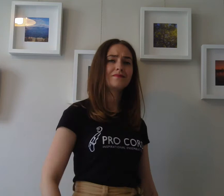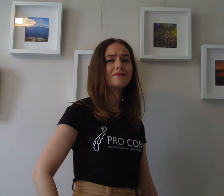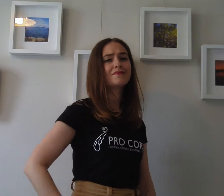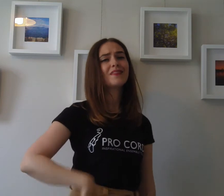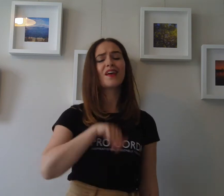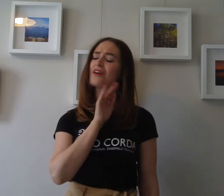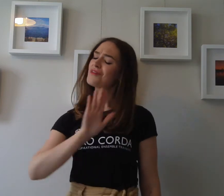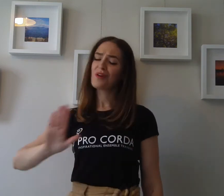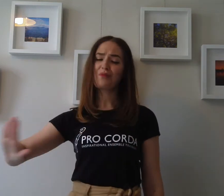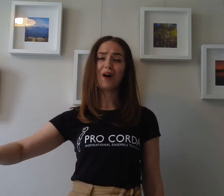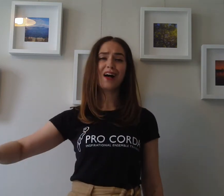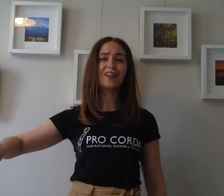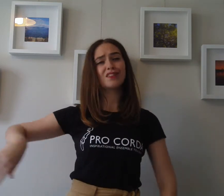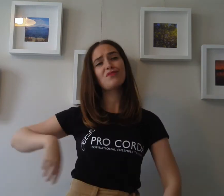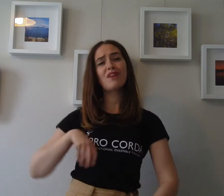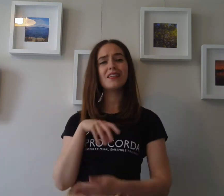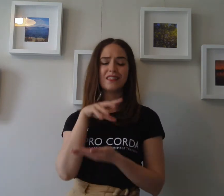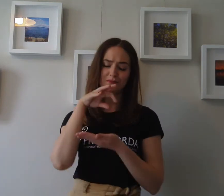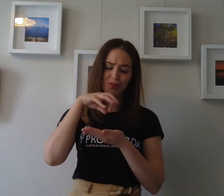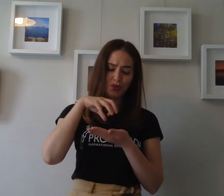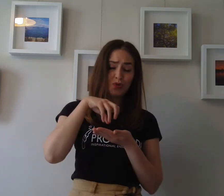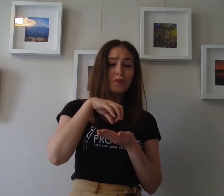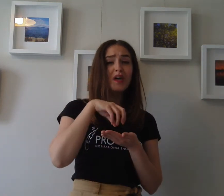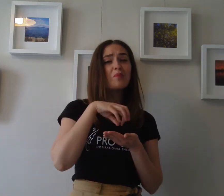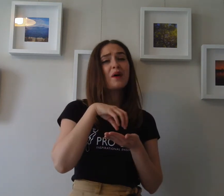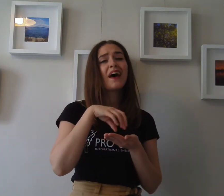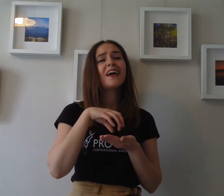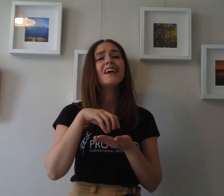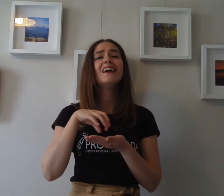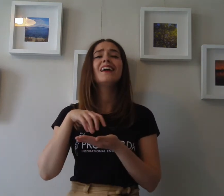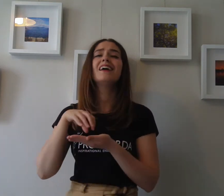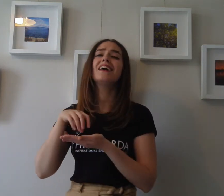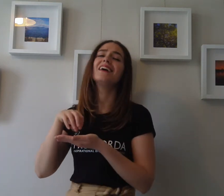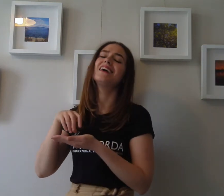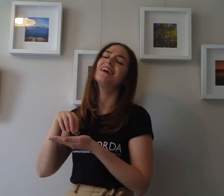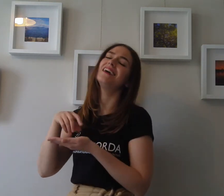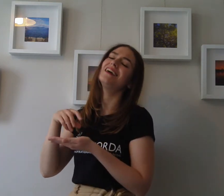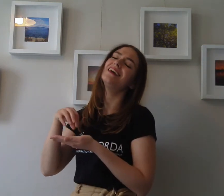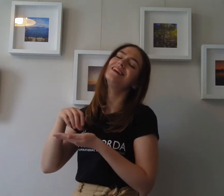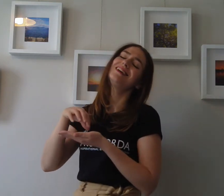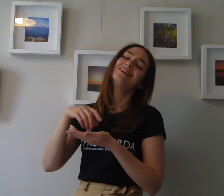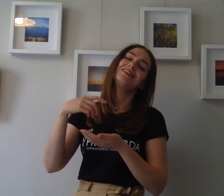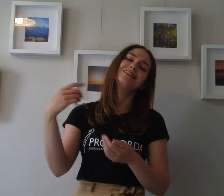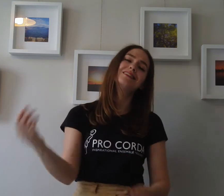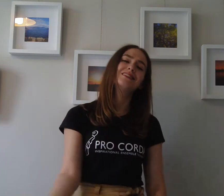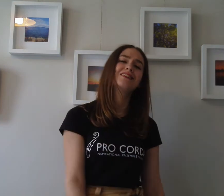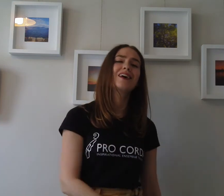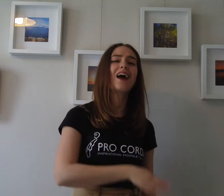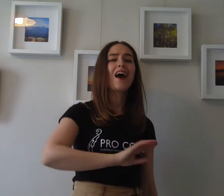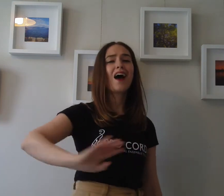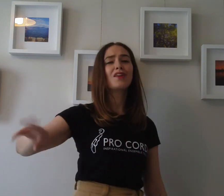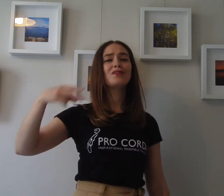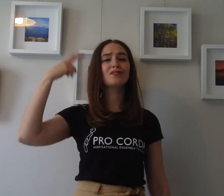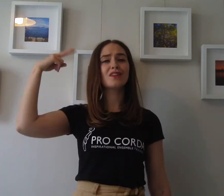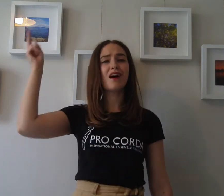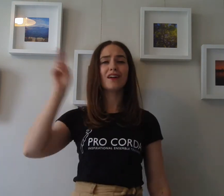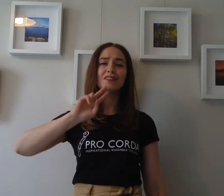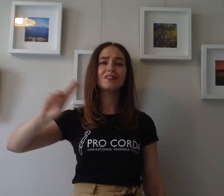There was no ransom to be paid. No sack